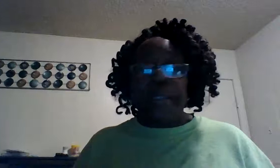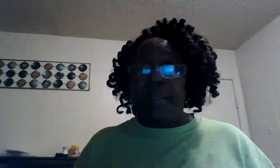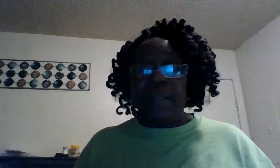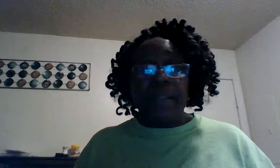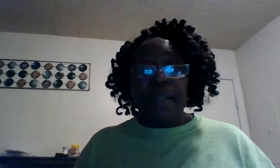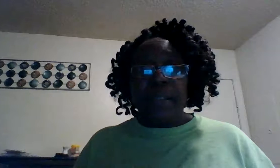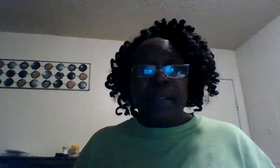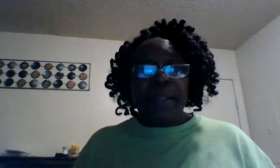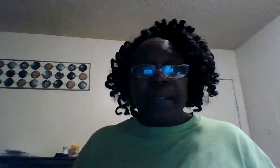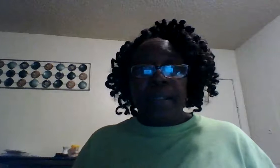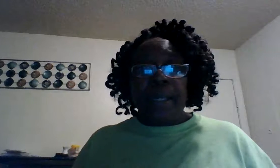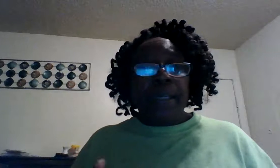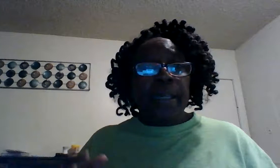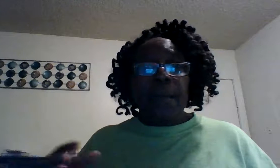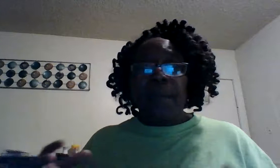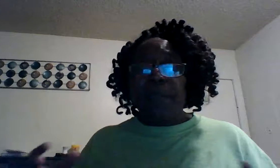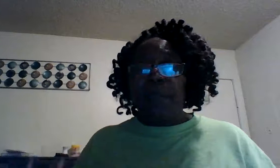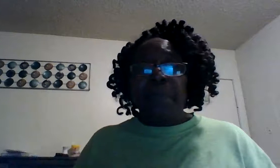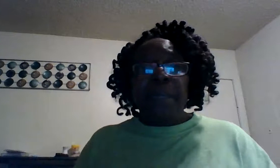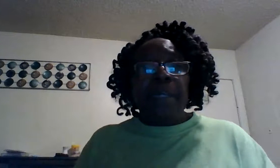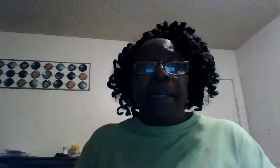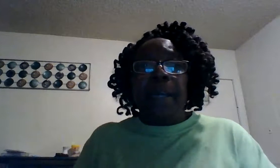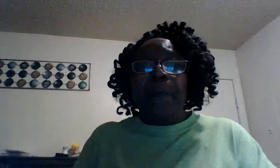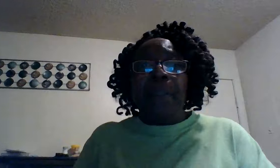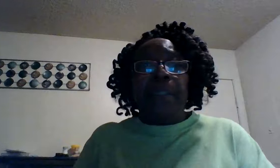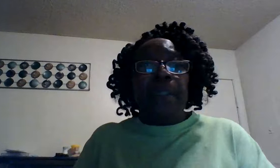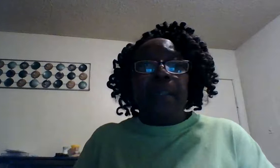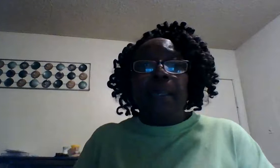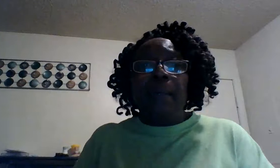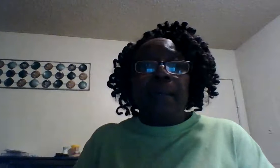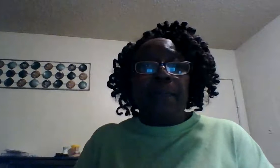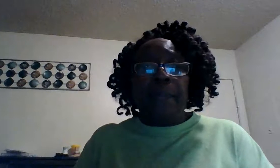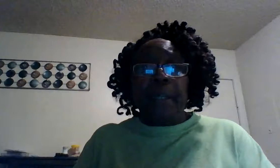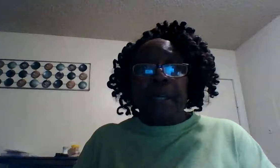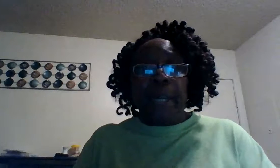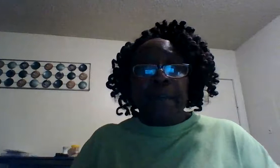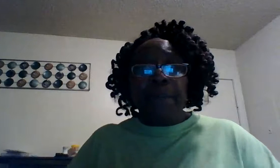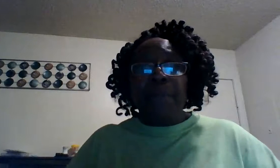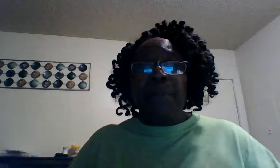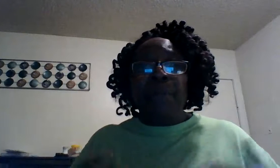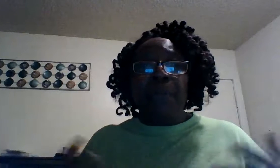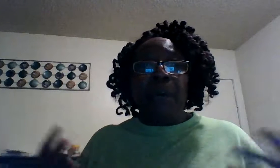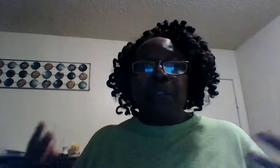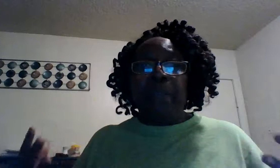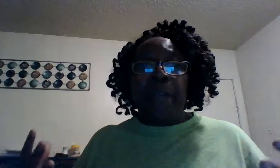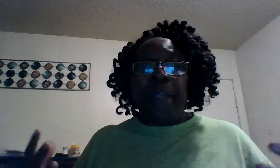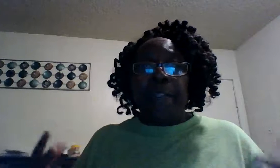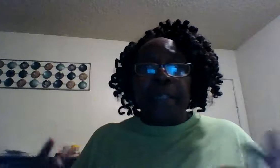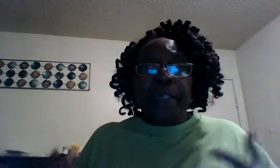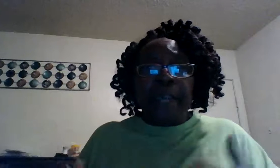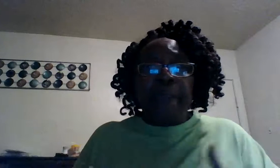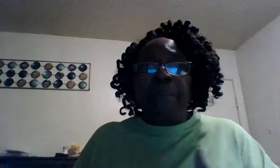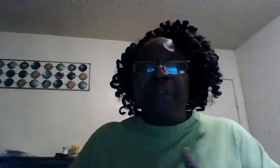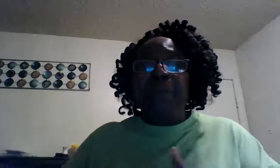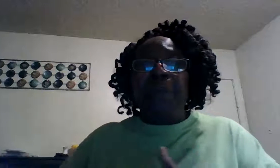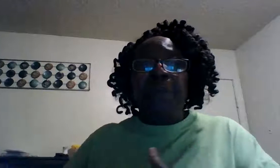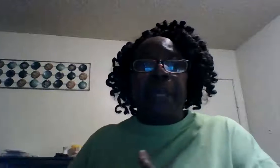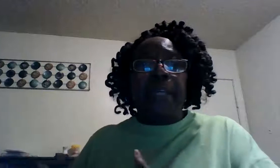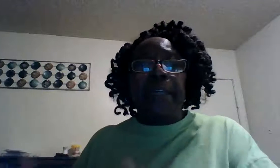and he'll sweep in there with love and move those things and help you through that give